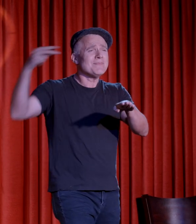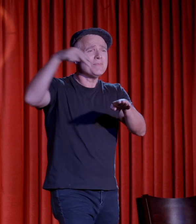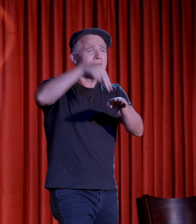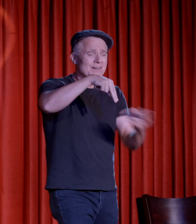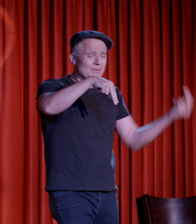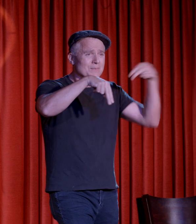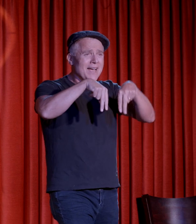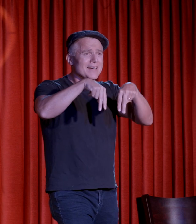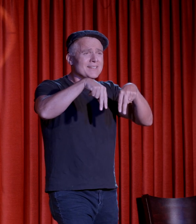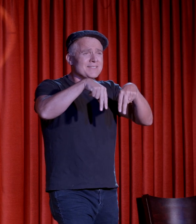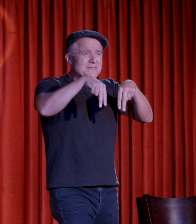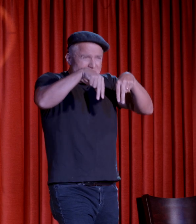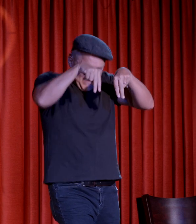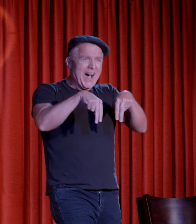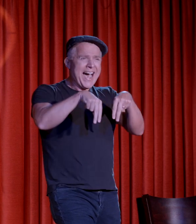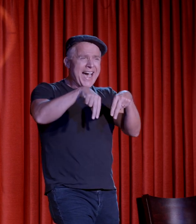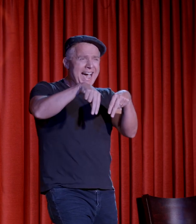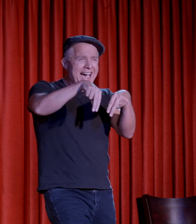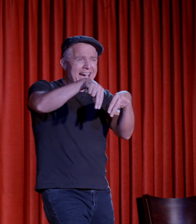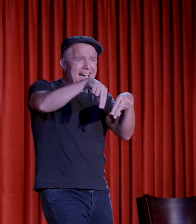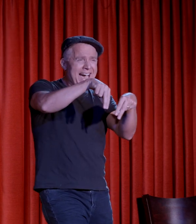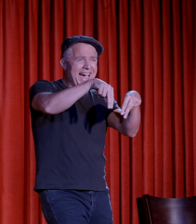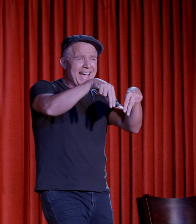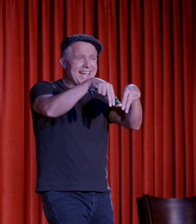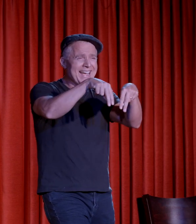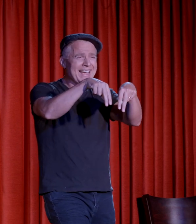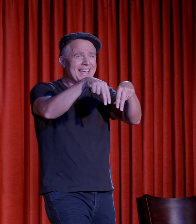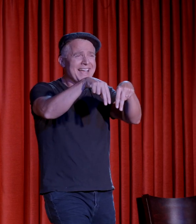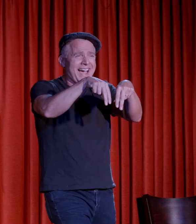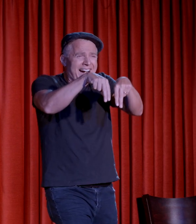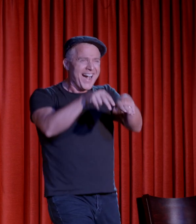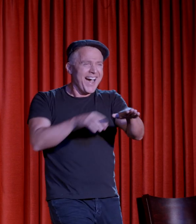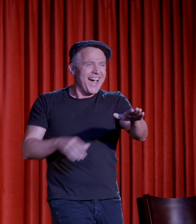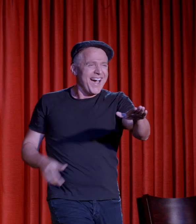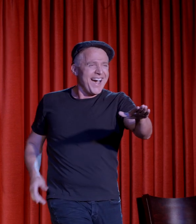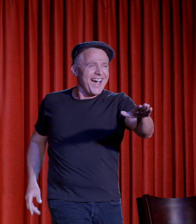above no path and ride, ride.